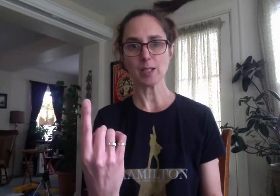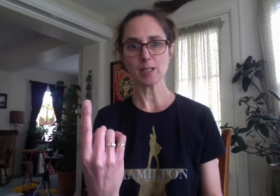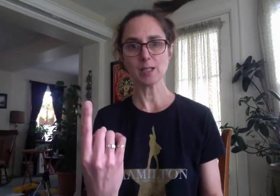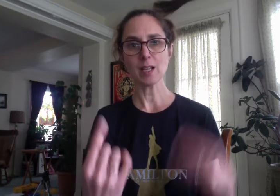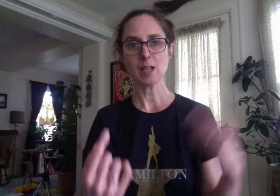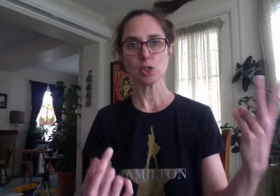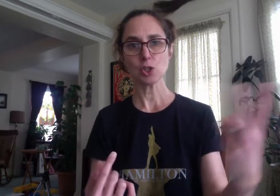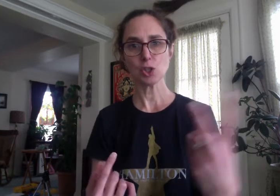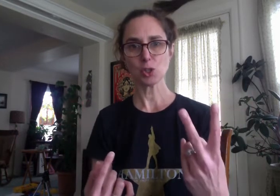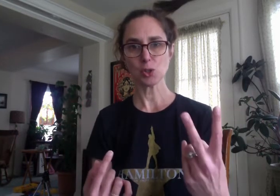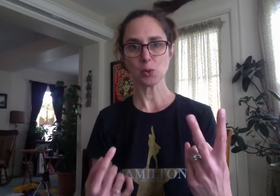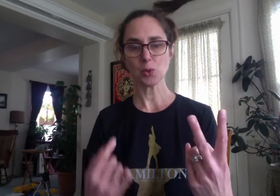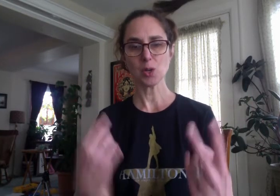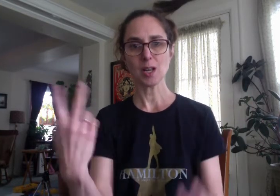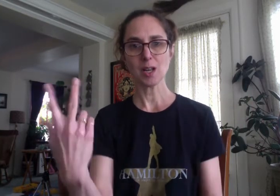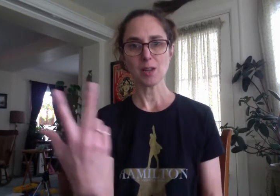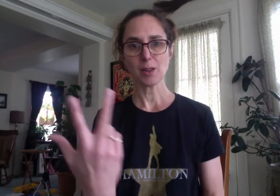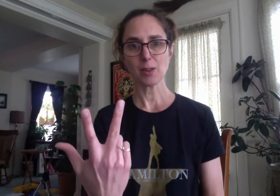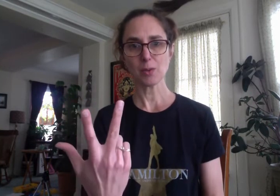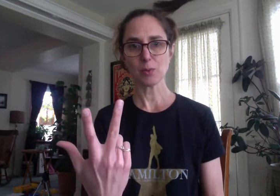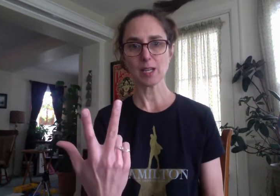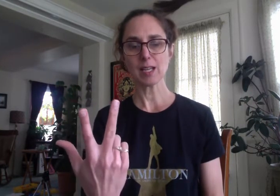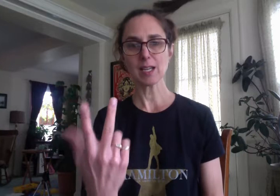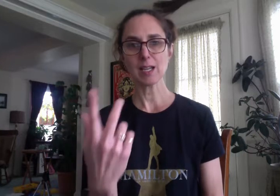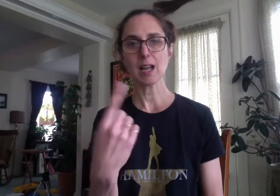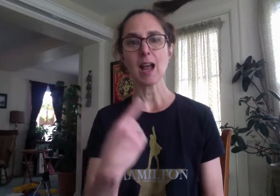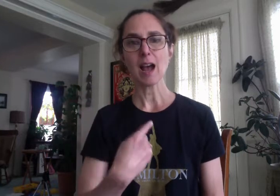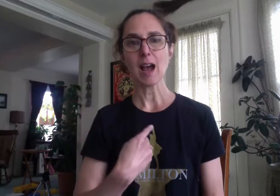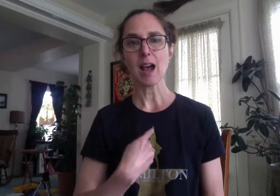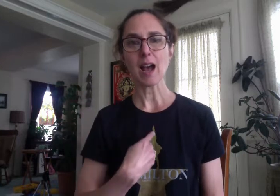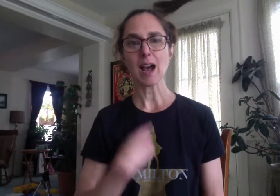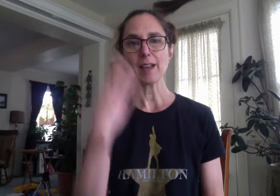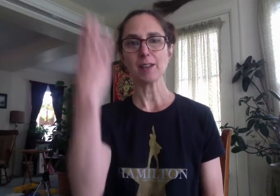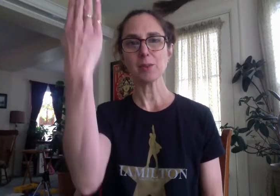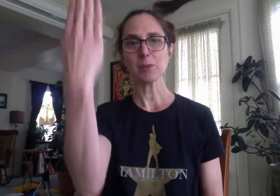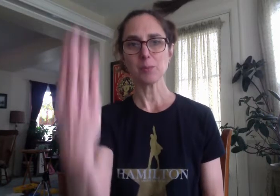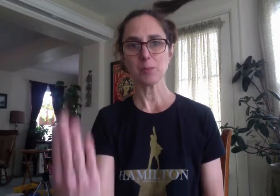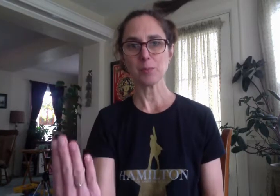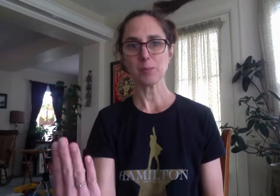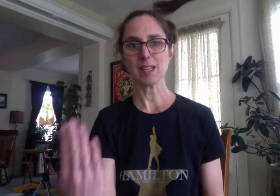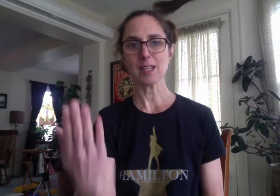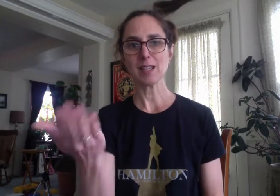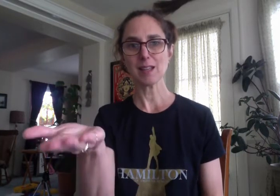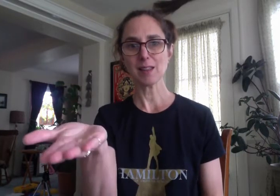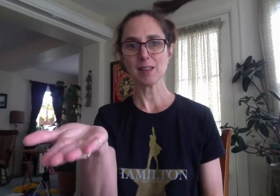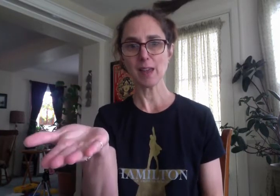two three I'll be there